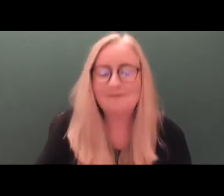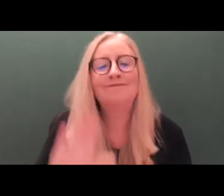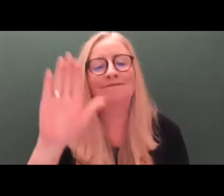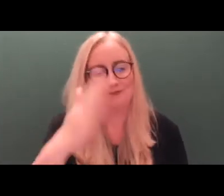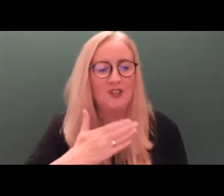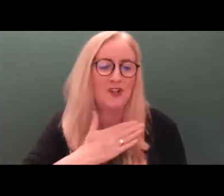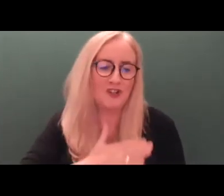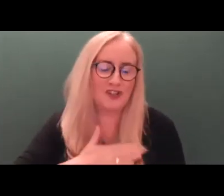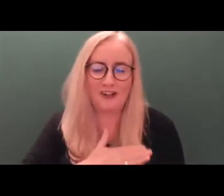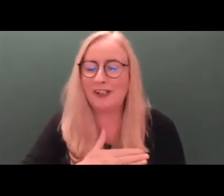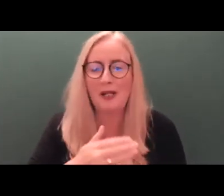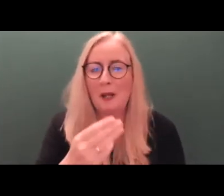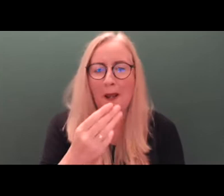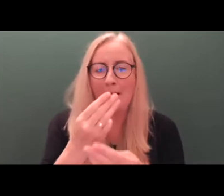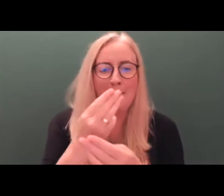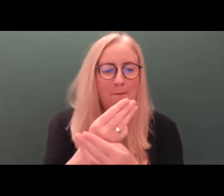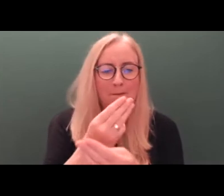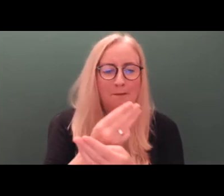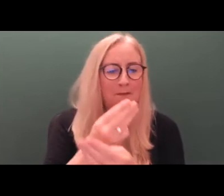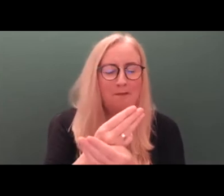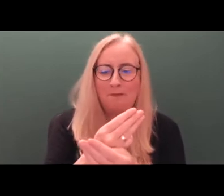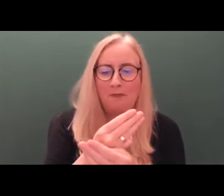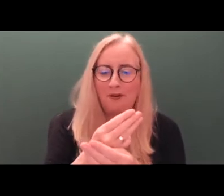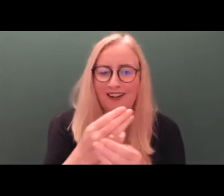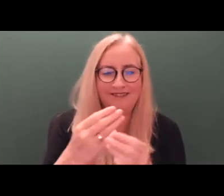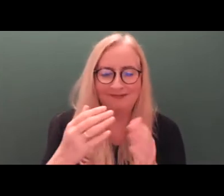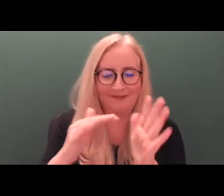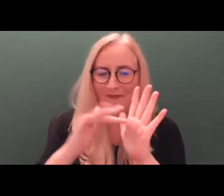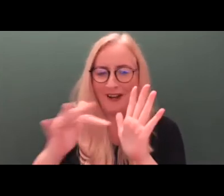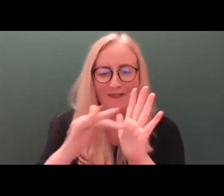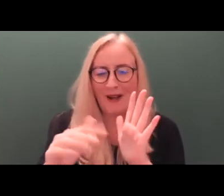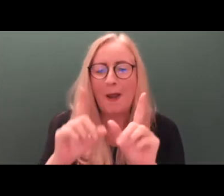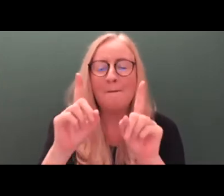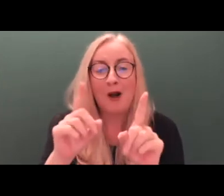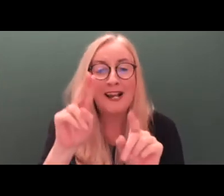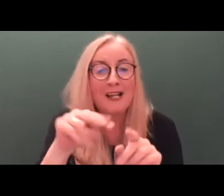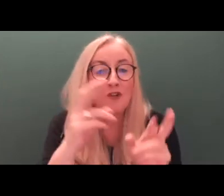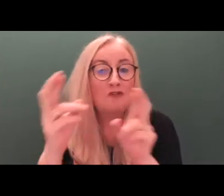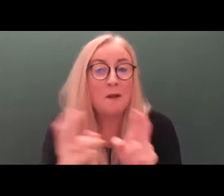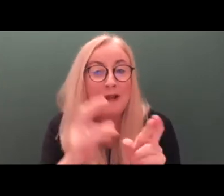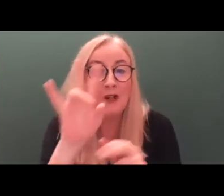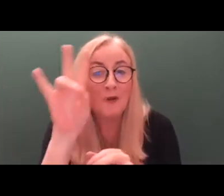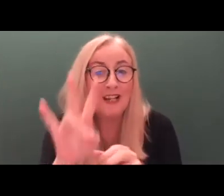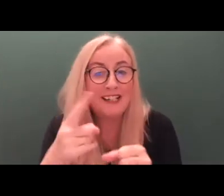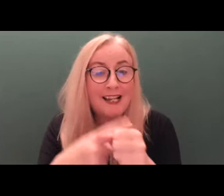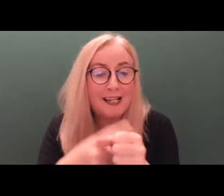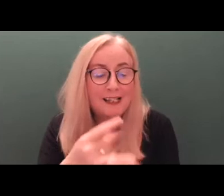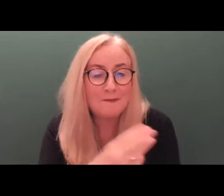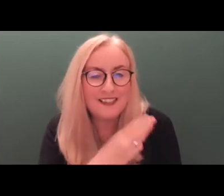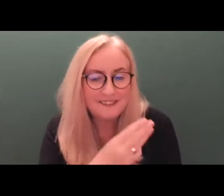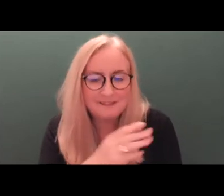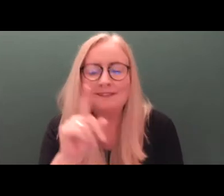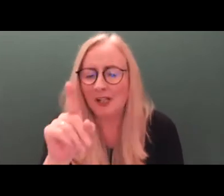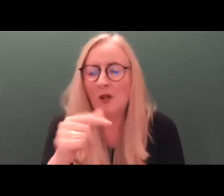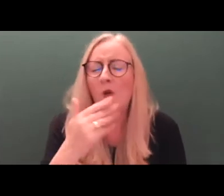I'm in very poor coverage in the Black Isle of Scotland where I'm calling you from. So could you repeat the question again, please? Thank you, Helen. So we were